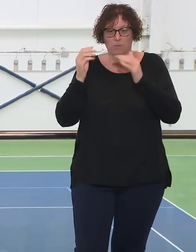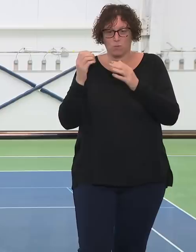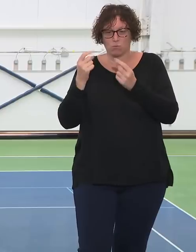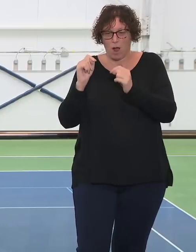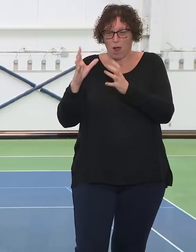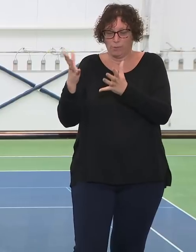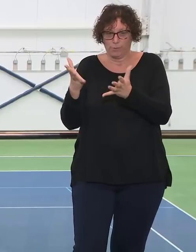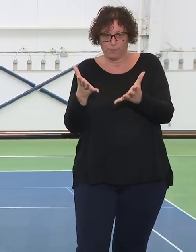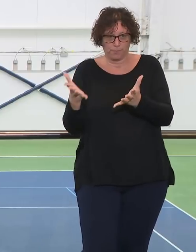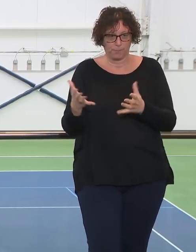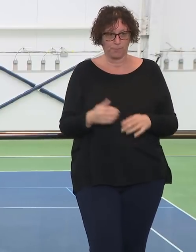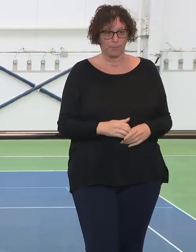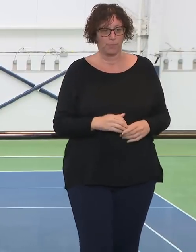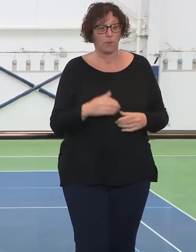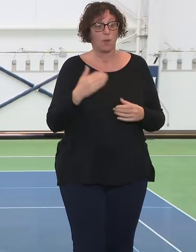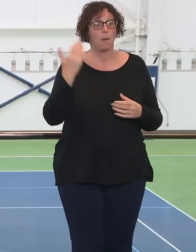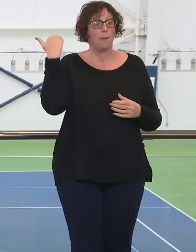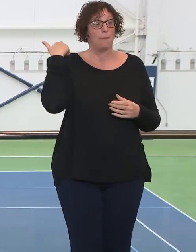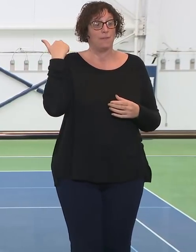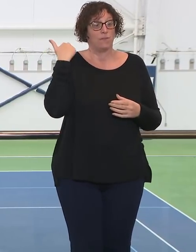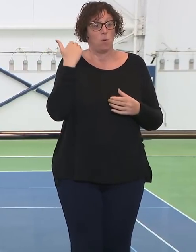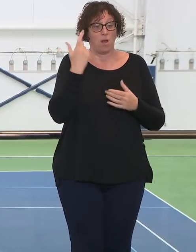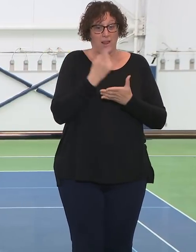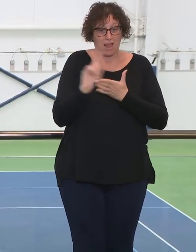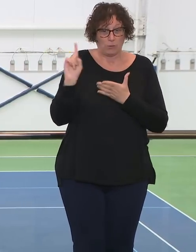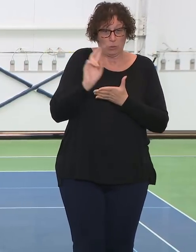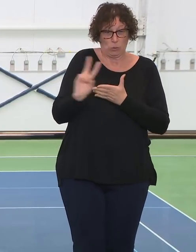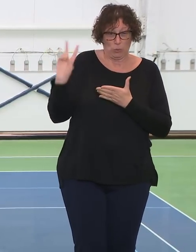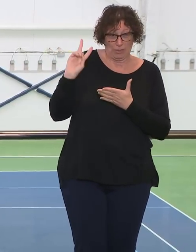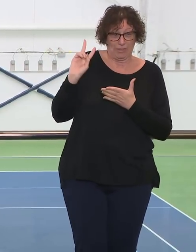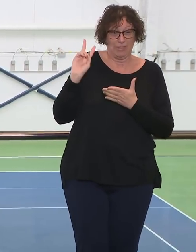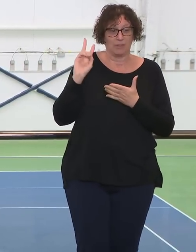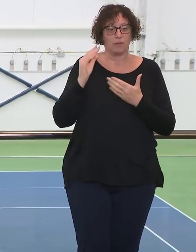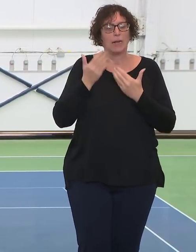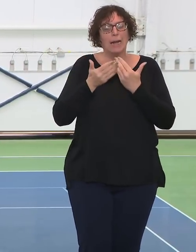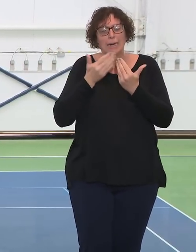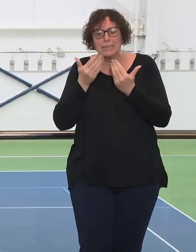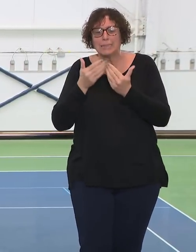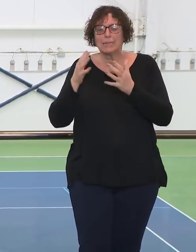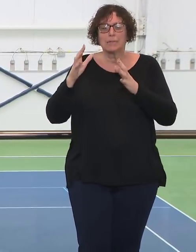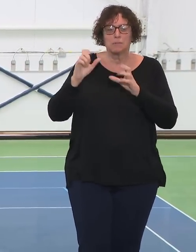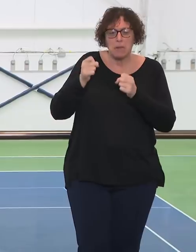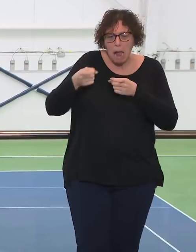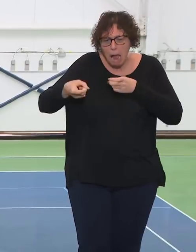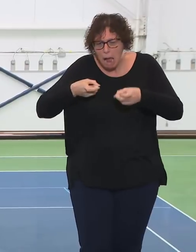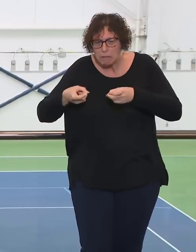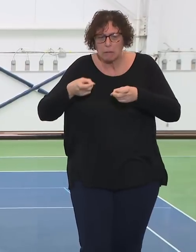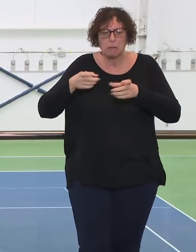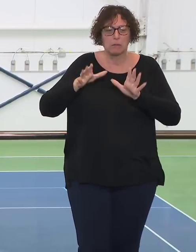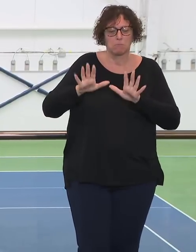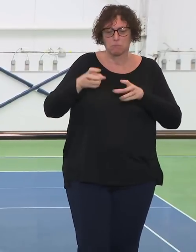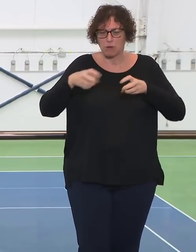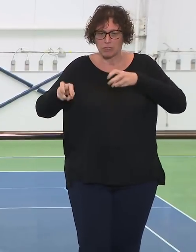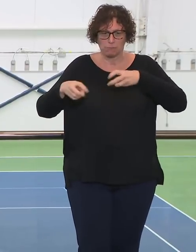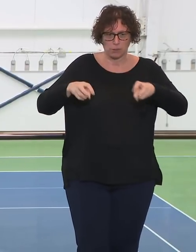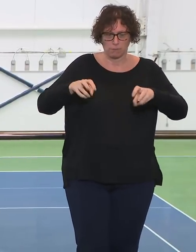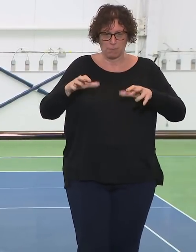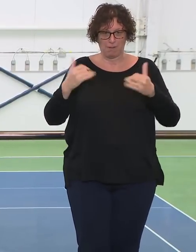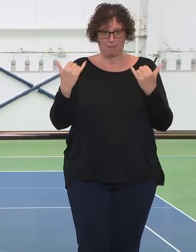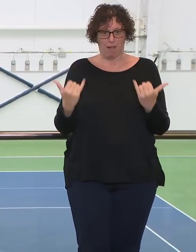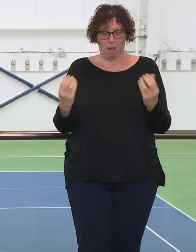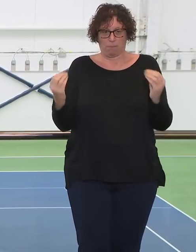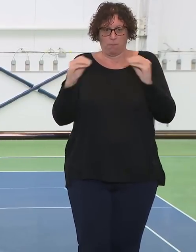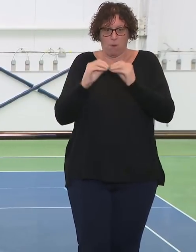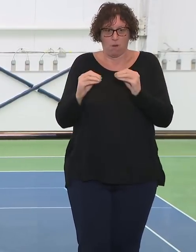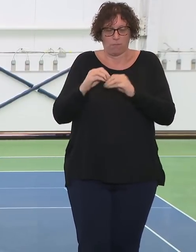now it's much more difficult. But I just really want to give the credit to the HNH leadership, especially the CEOs of all these other